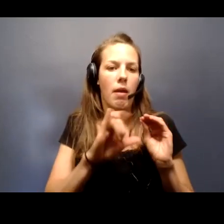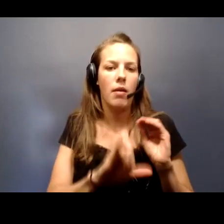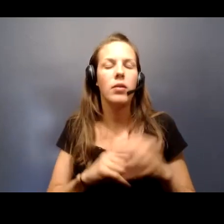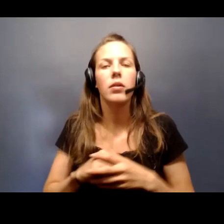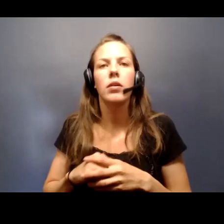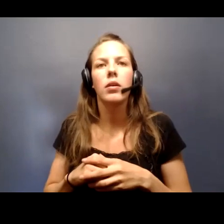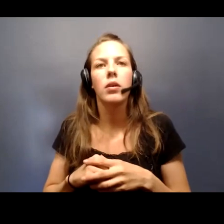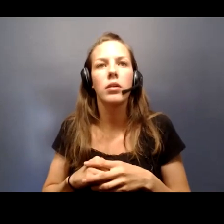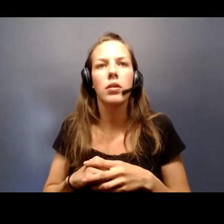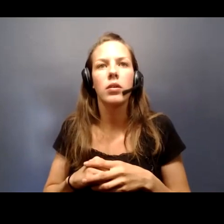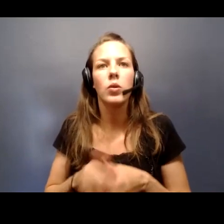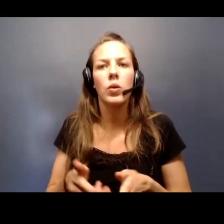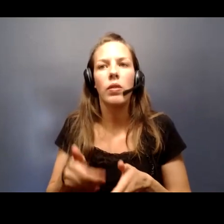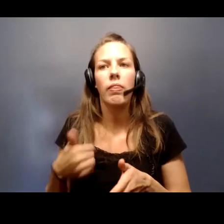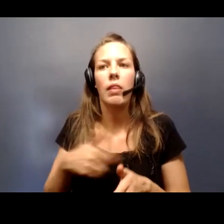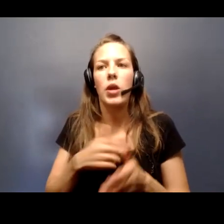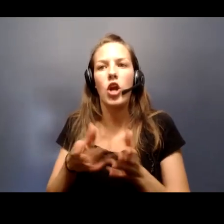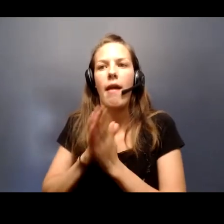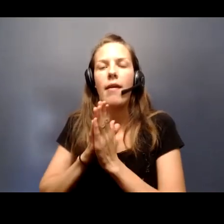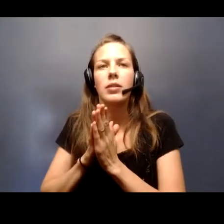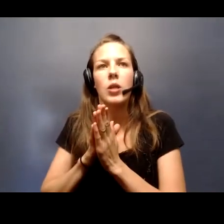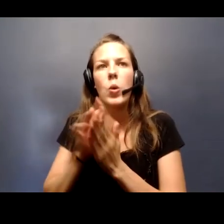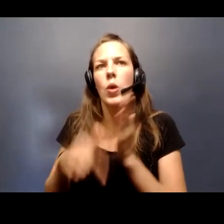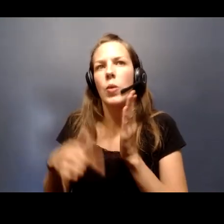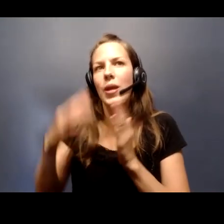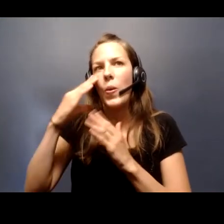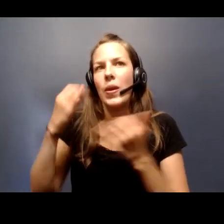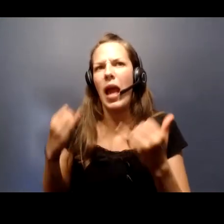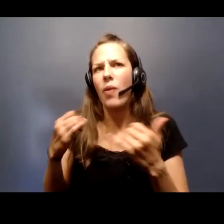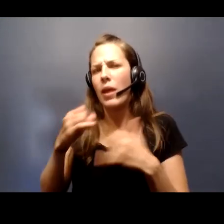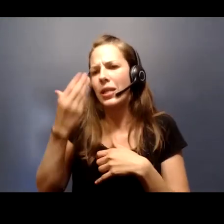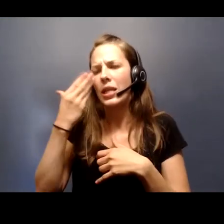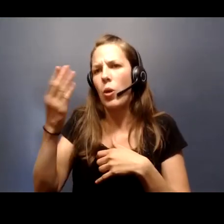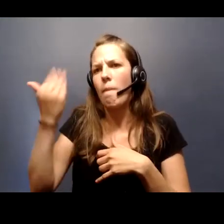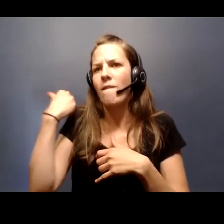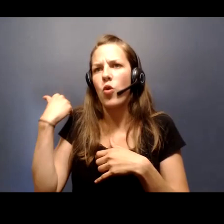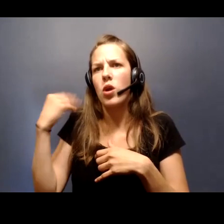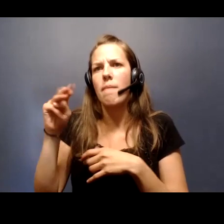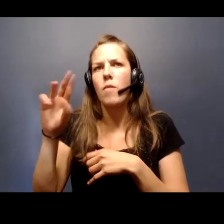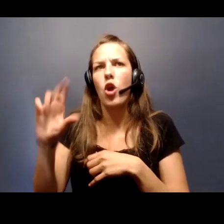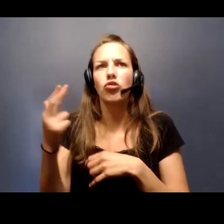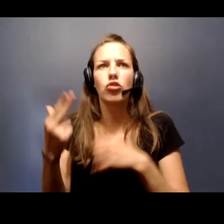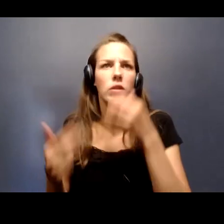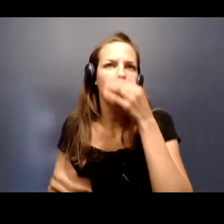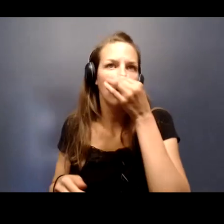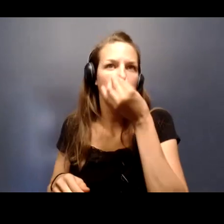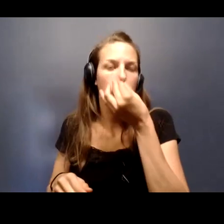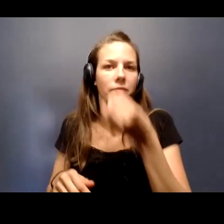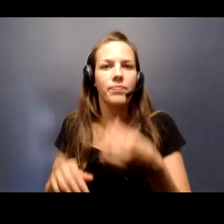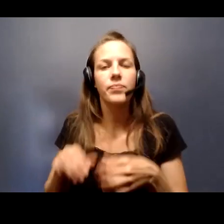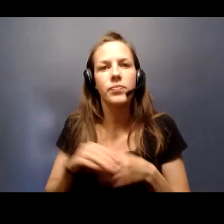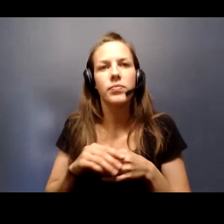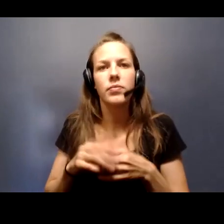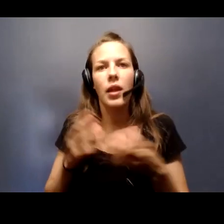We're asked, what do we know now that we didn't know in March? And